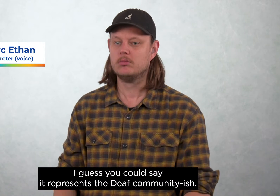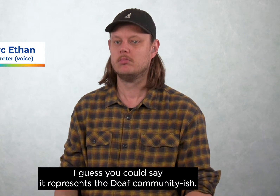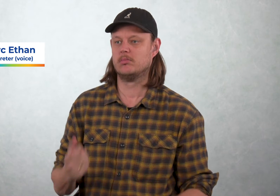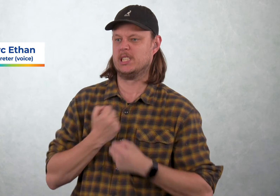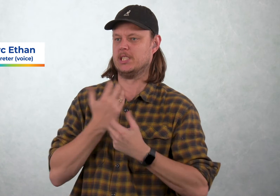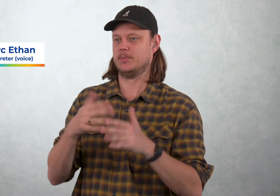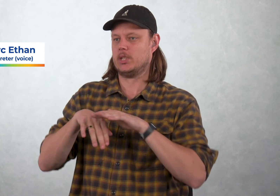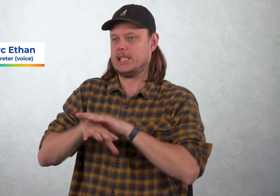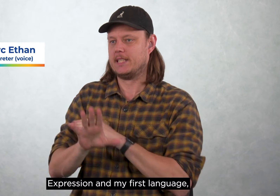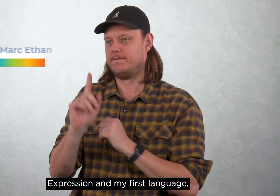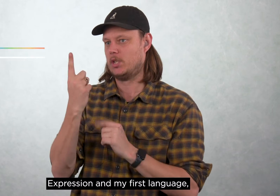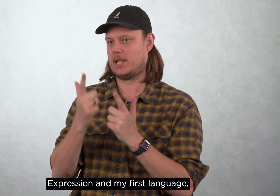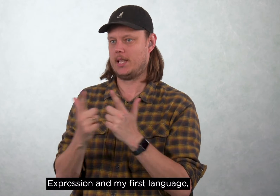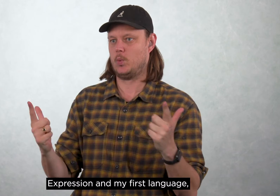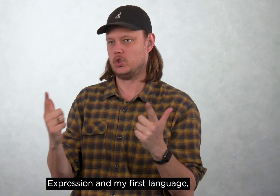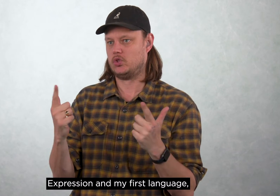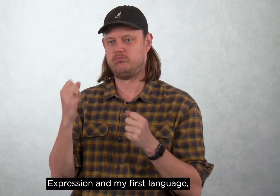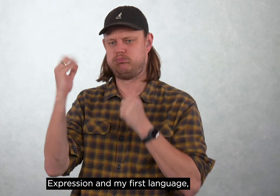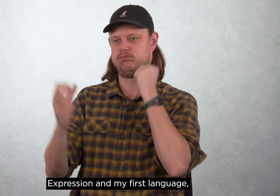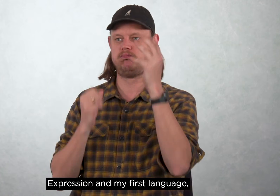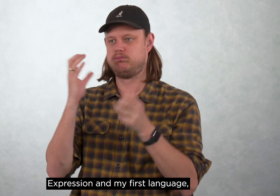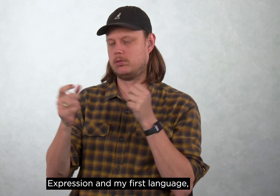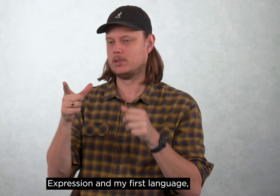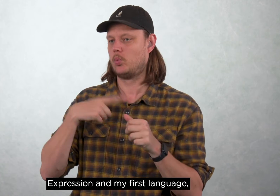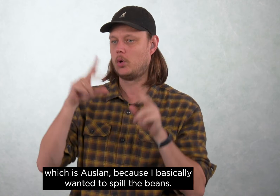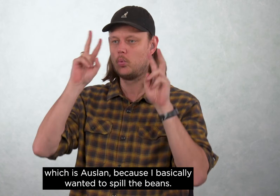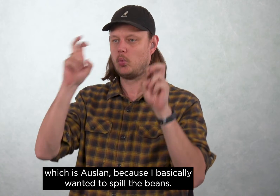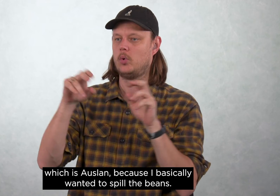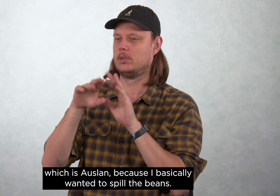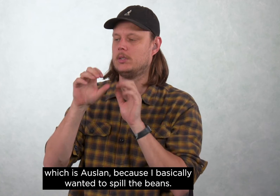expression in my first language, which is Auslan.